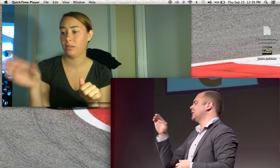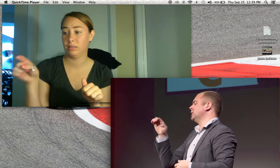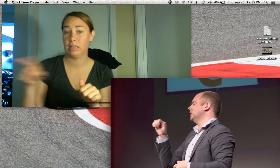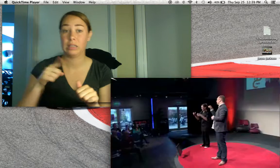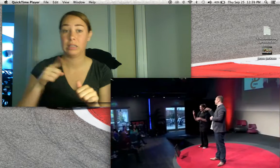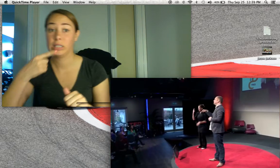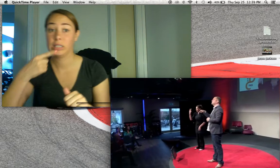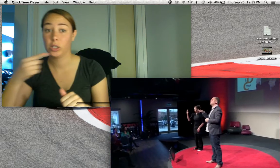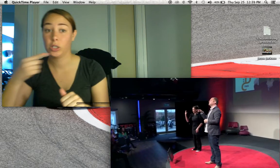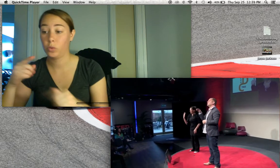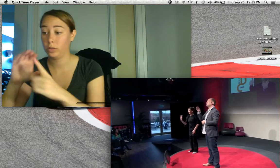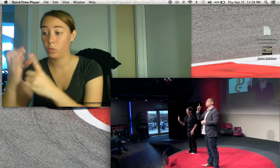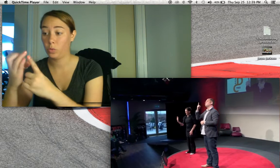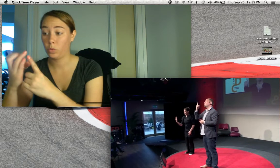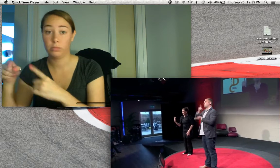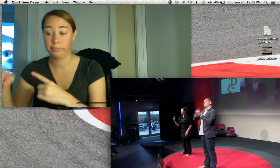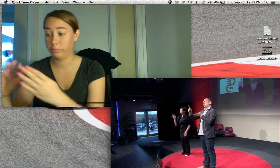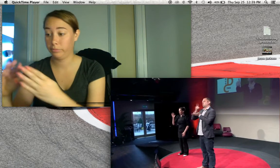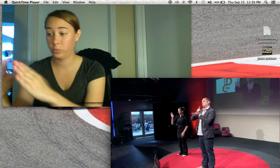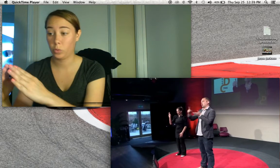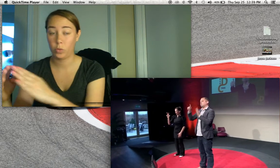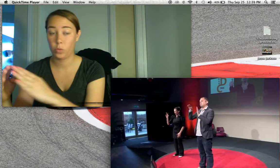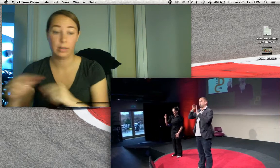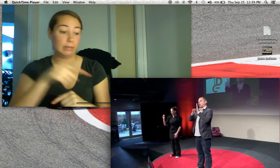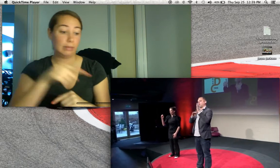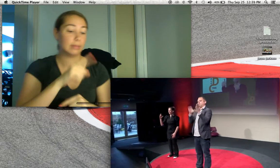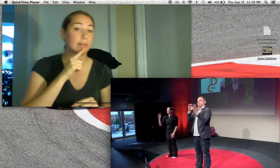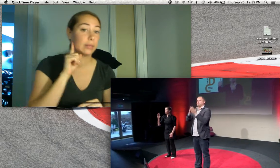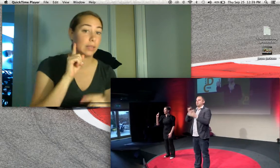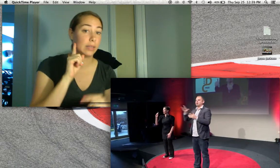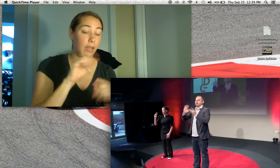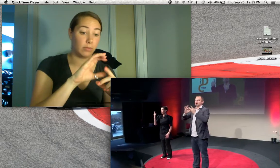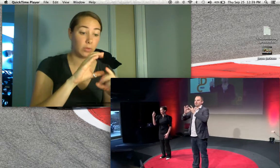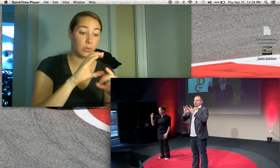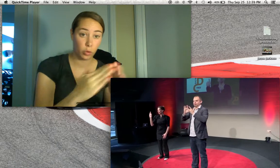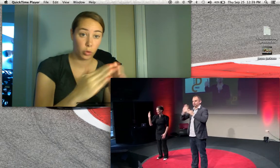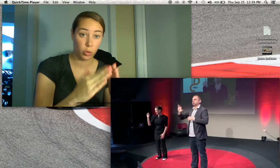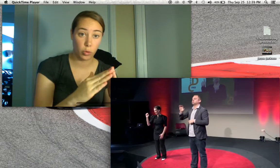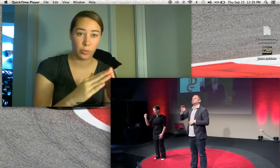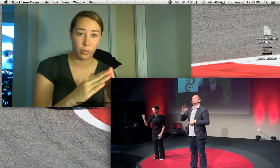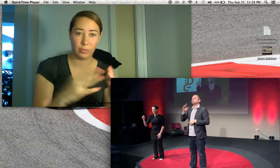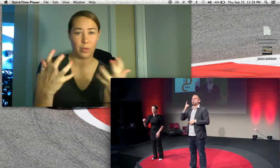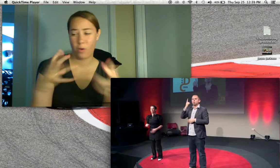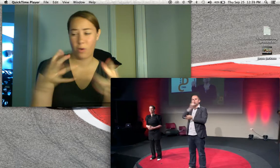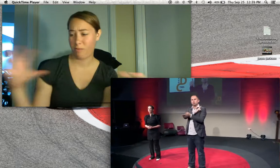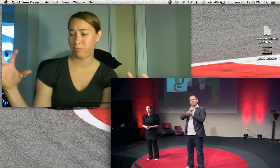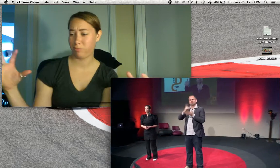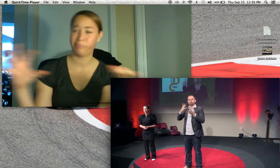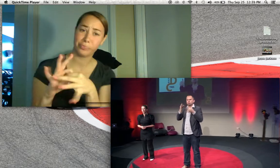why I started DIO3, which is a weekly news program on the internet.